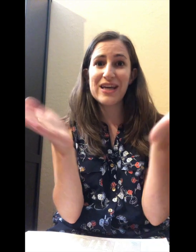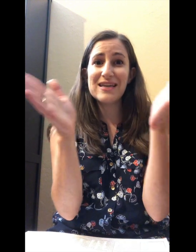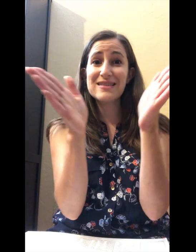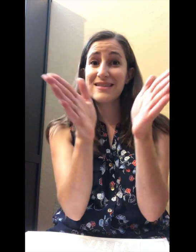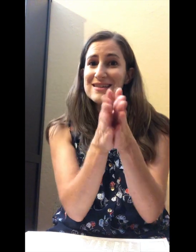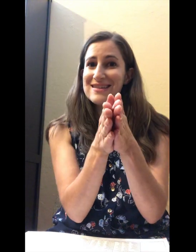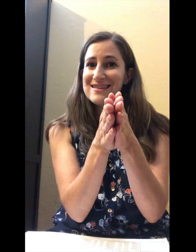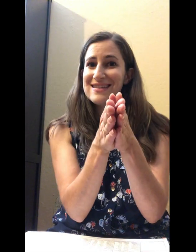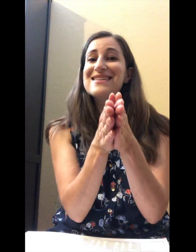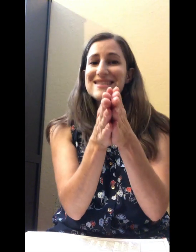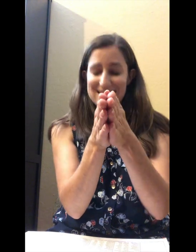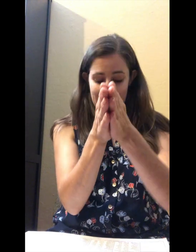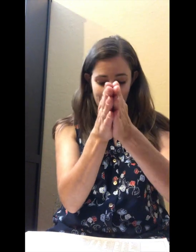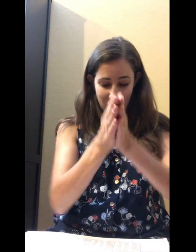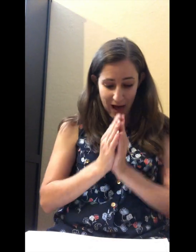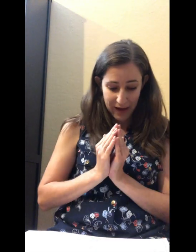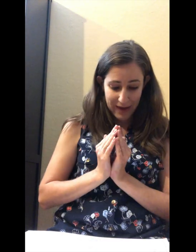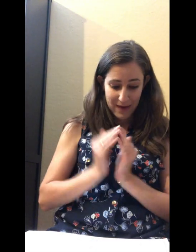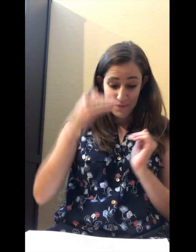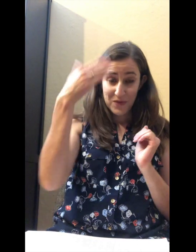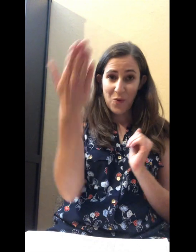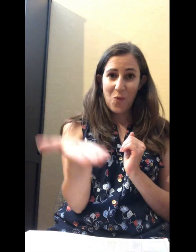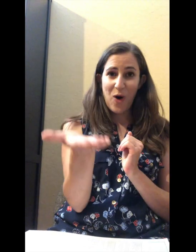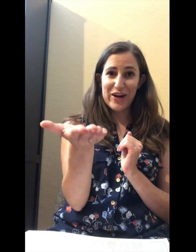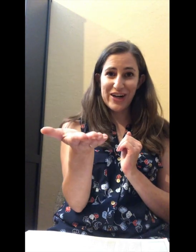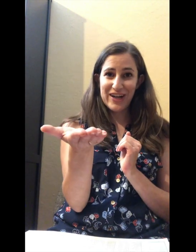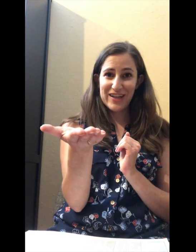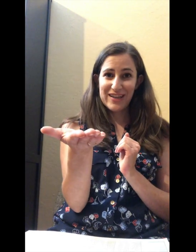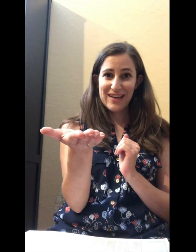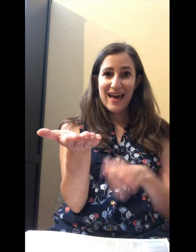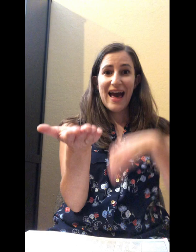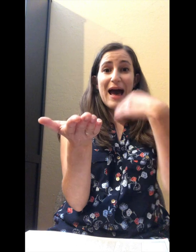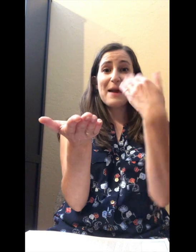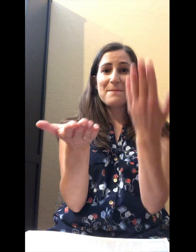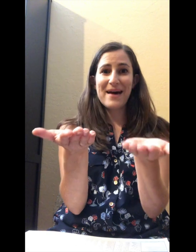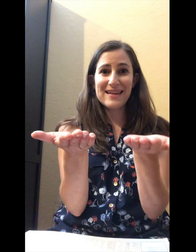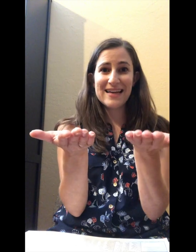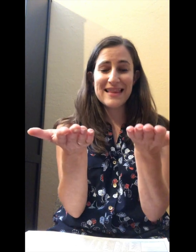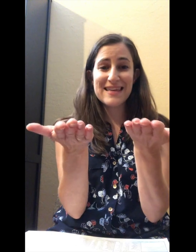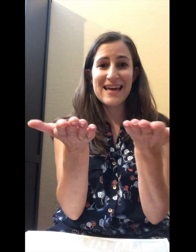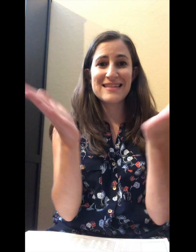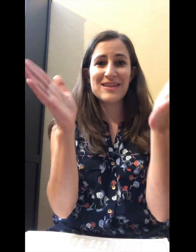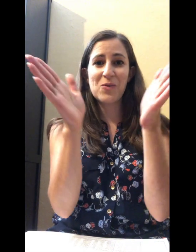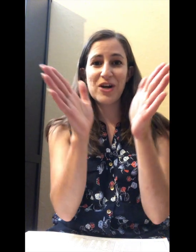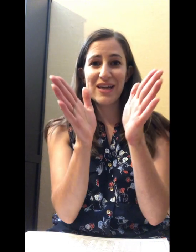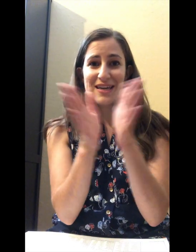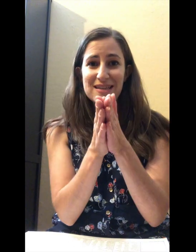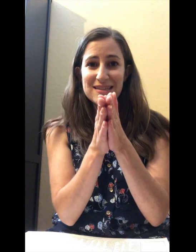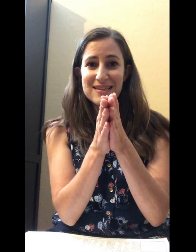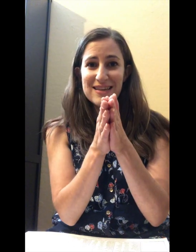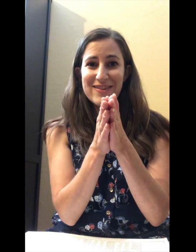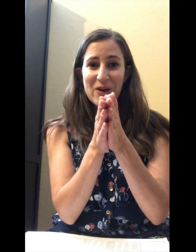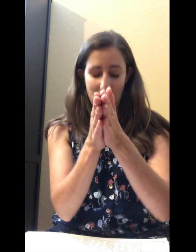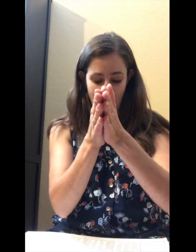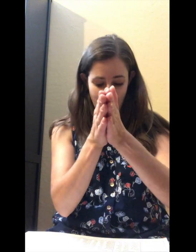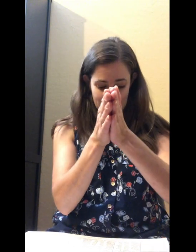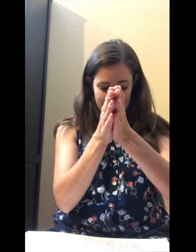is sidewalk. Water. Add melon at the end and the word is watermelon.